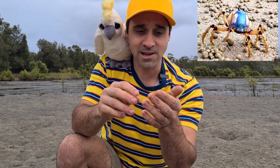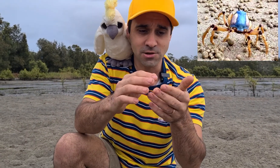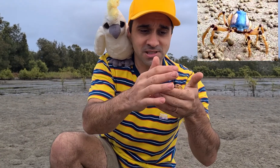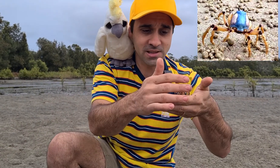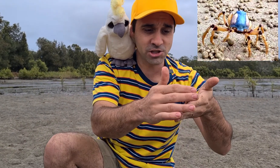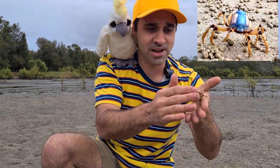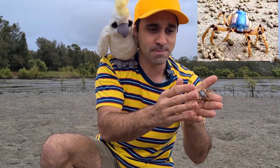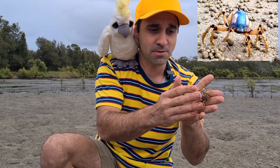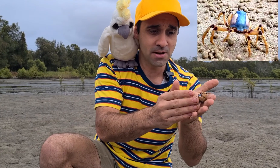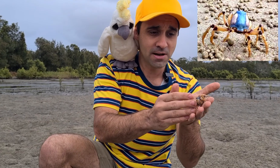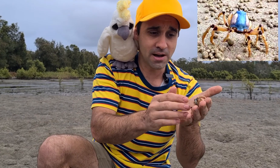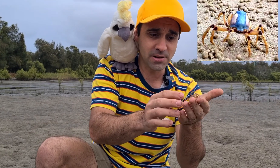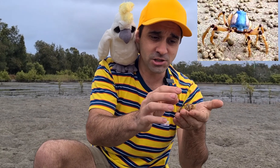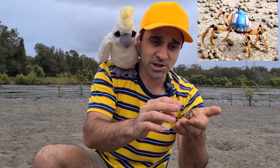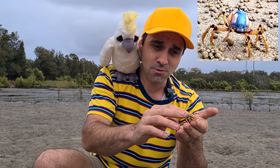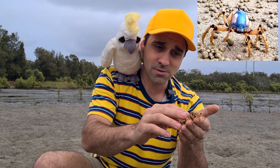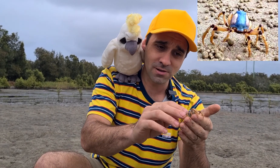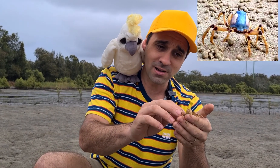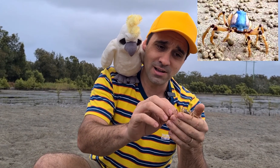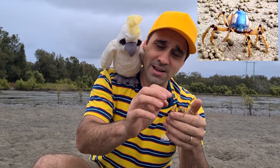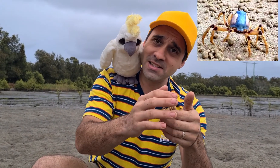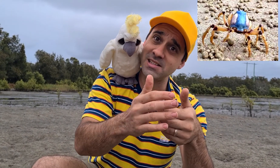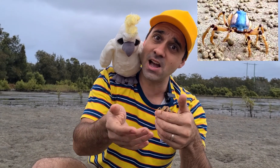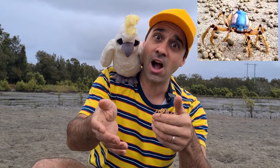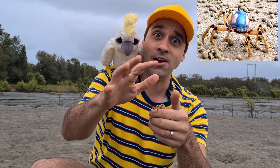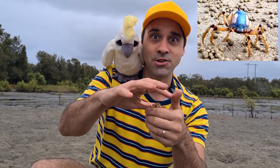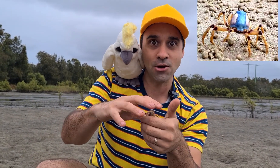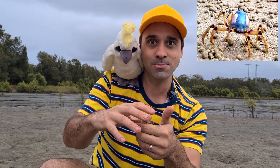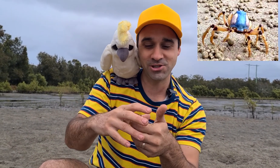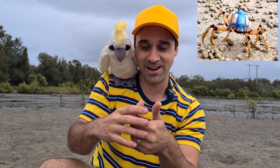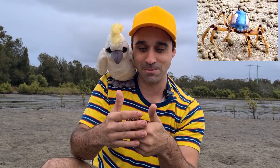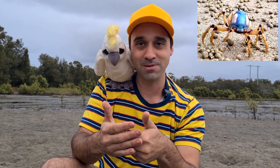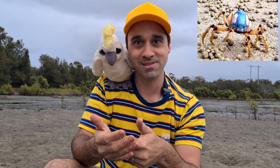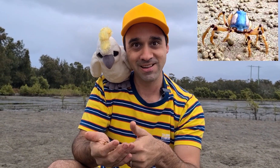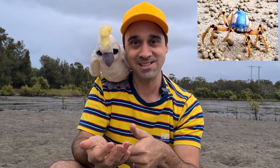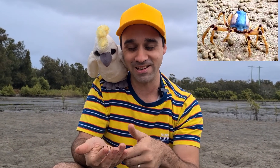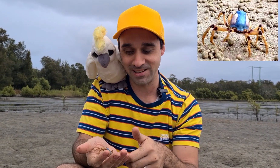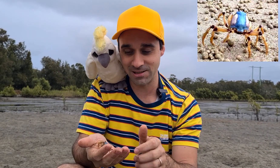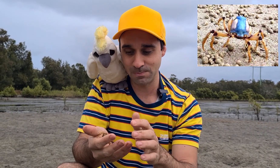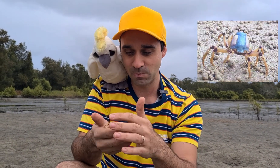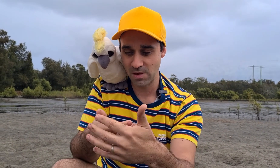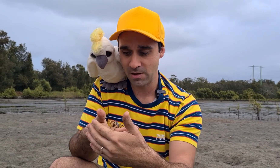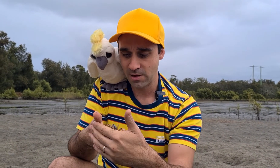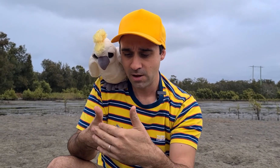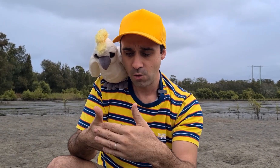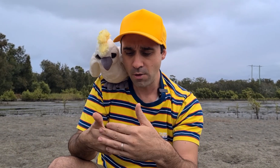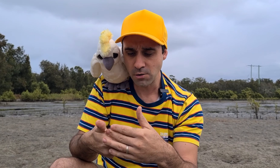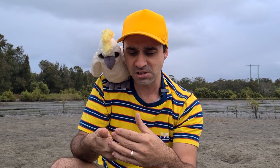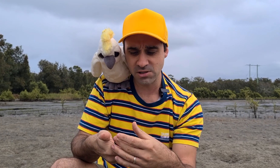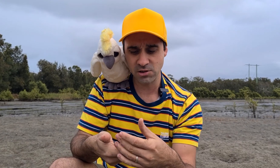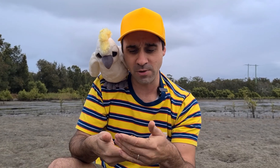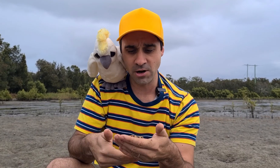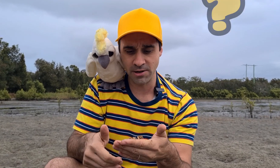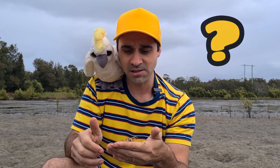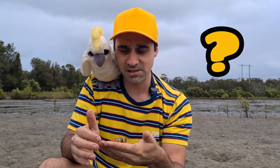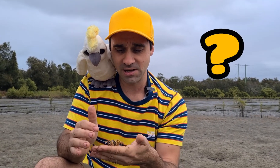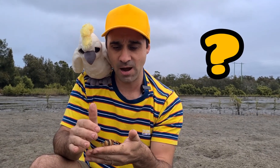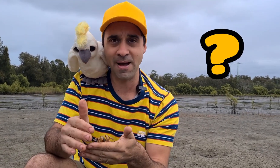can you see the shape of its shell? It's a dome shape, isn't it? What else do we notice about